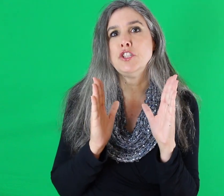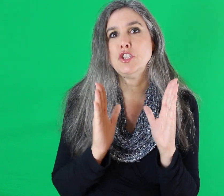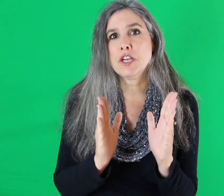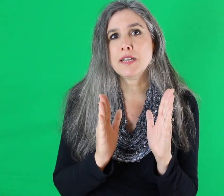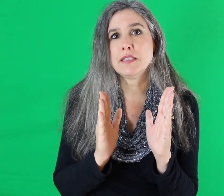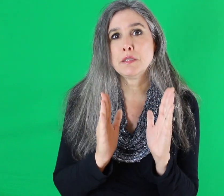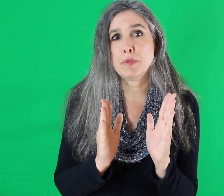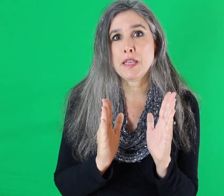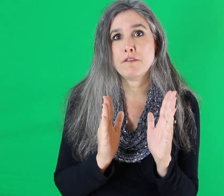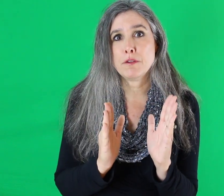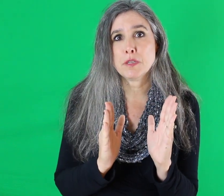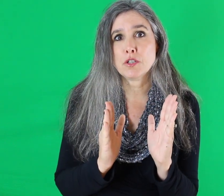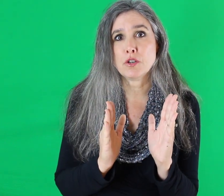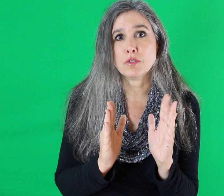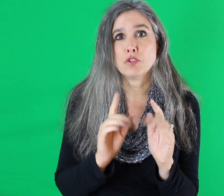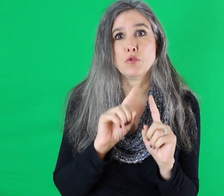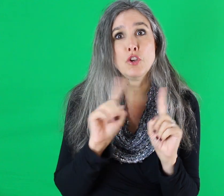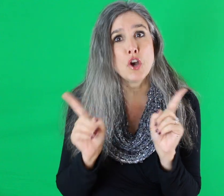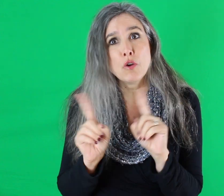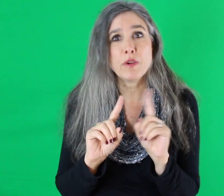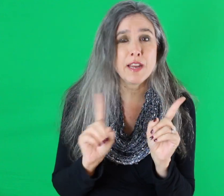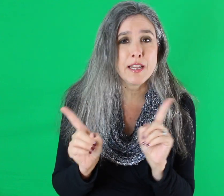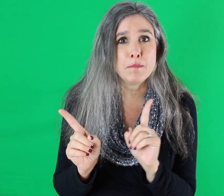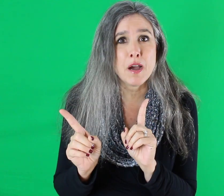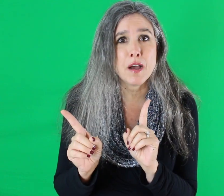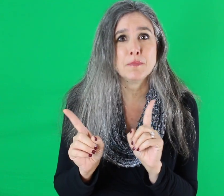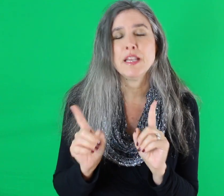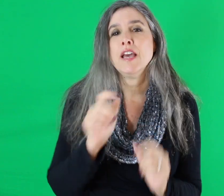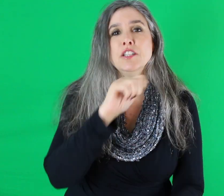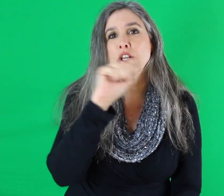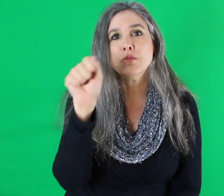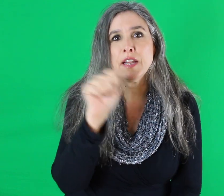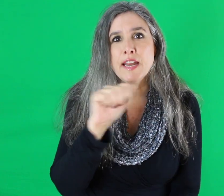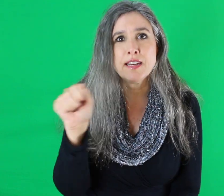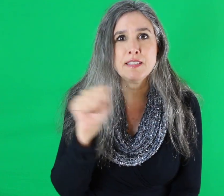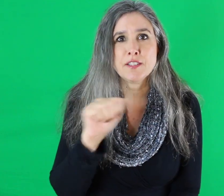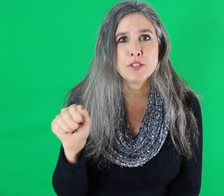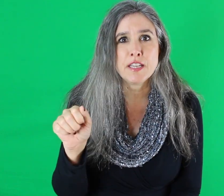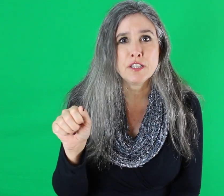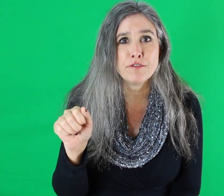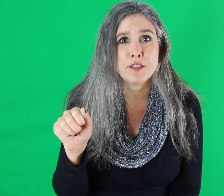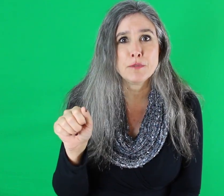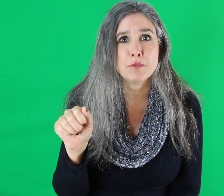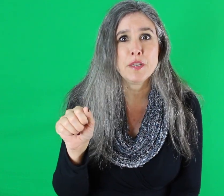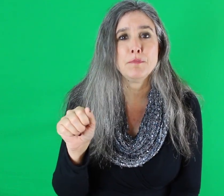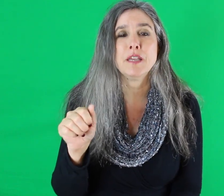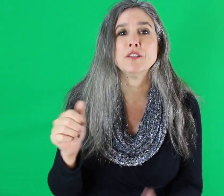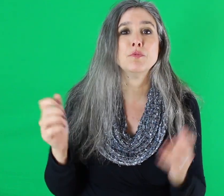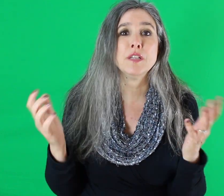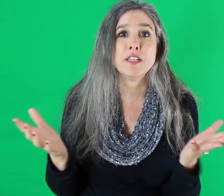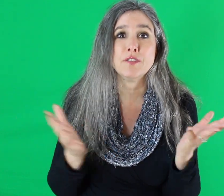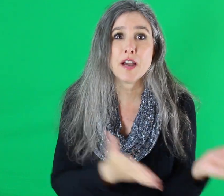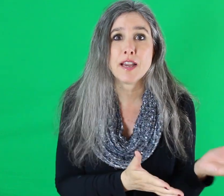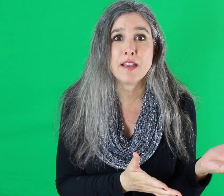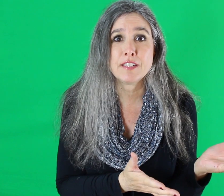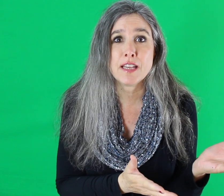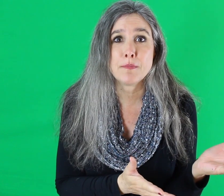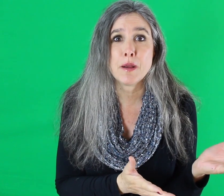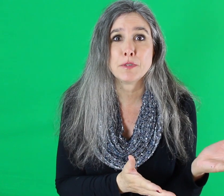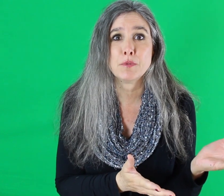just speak from the circles. So no reading, moms. Don't write out a dissertation for them to read because really you're not going to have a teleprompter